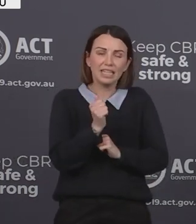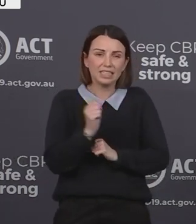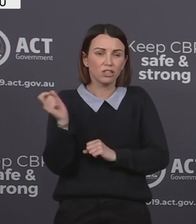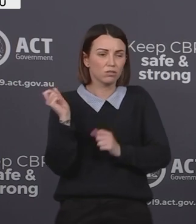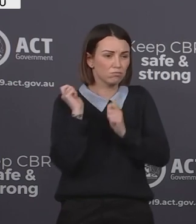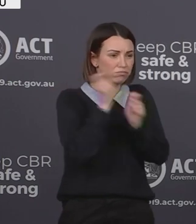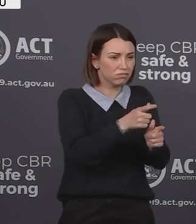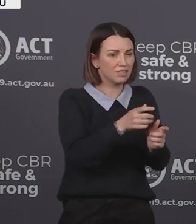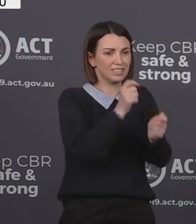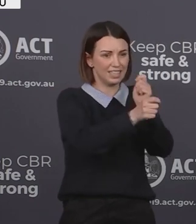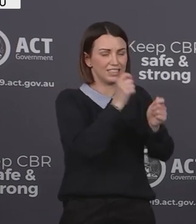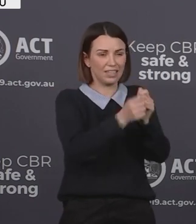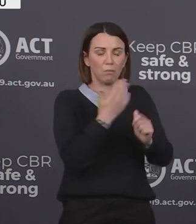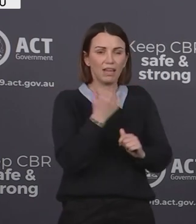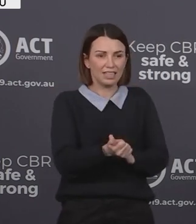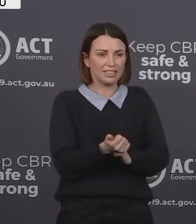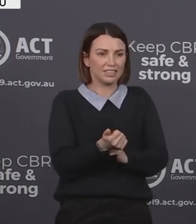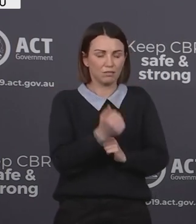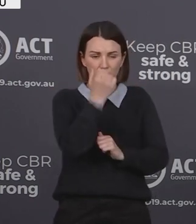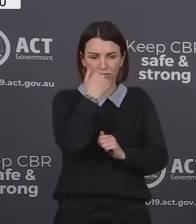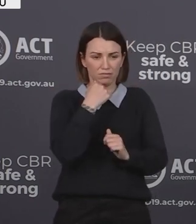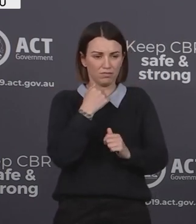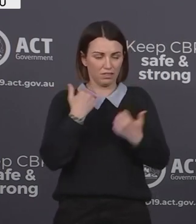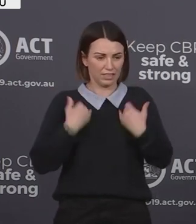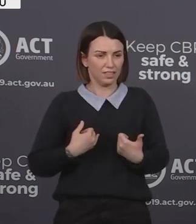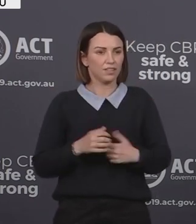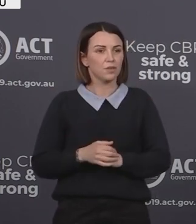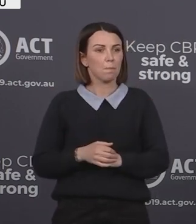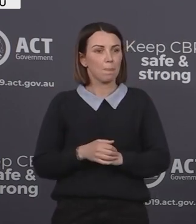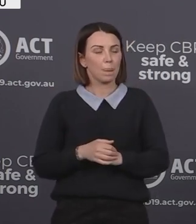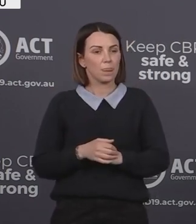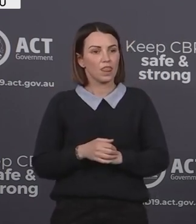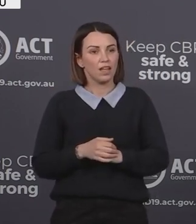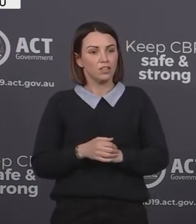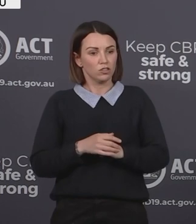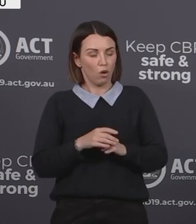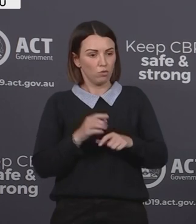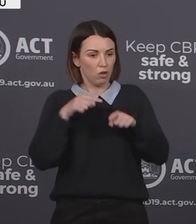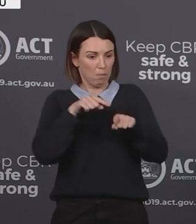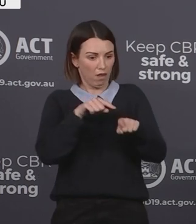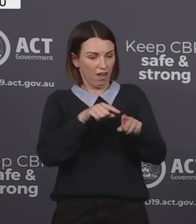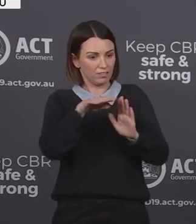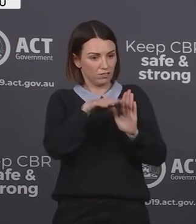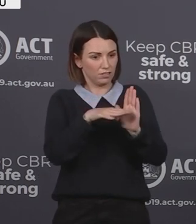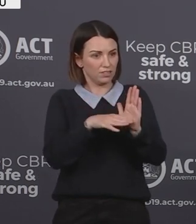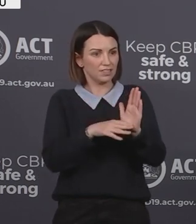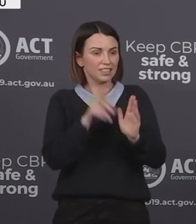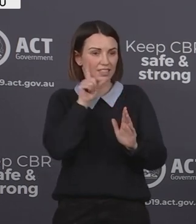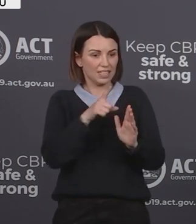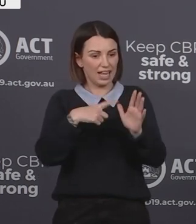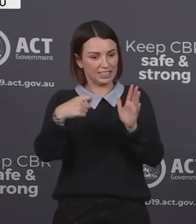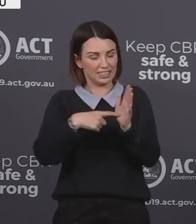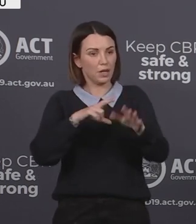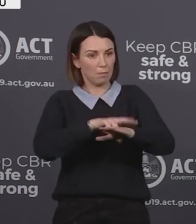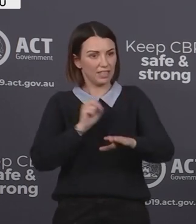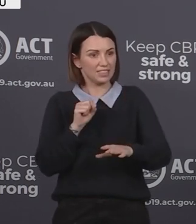tested if you have the mildest symptoms. In relation to a compliance update, ACT policing are continuing